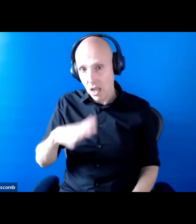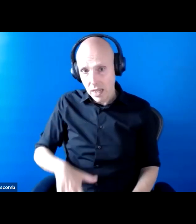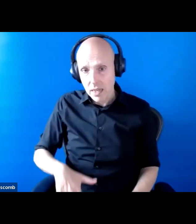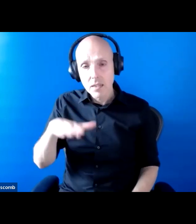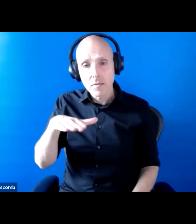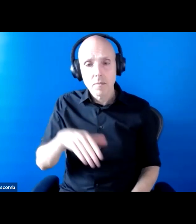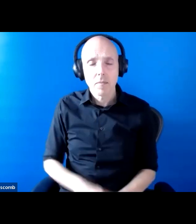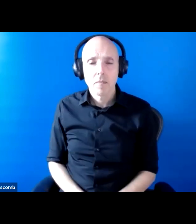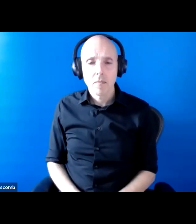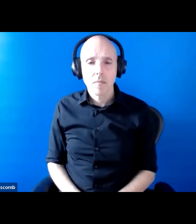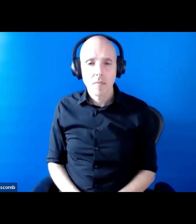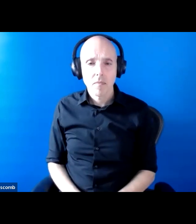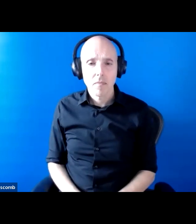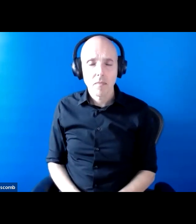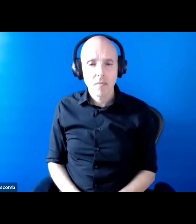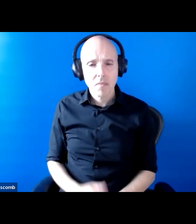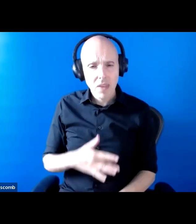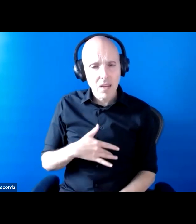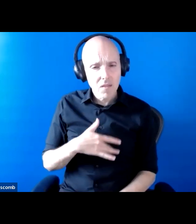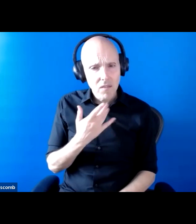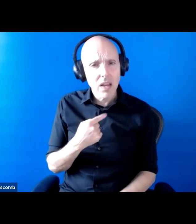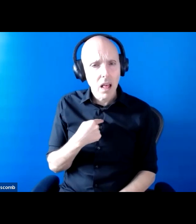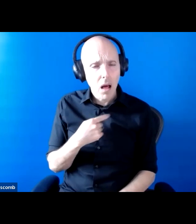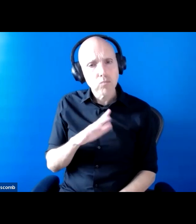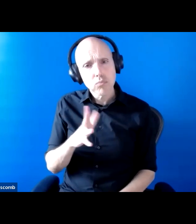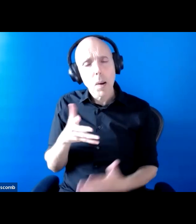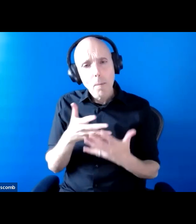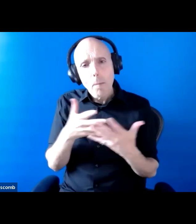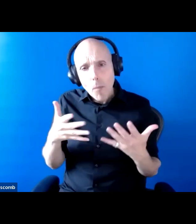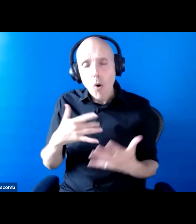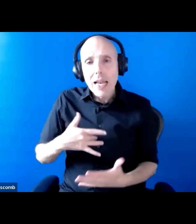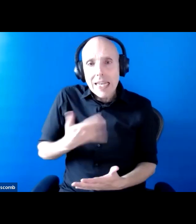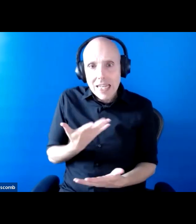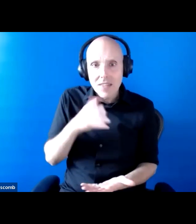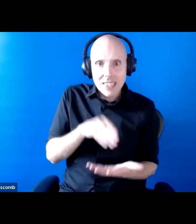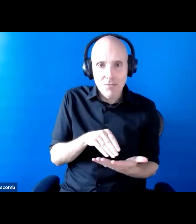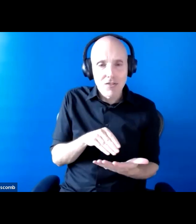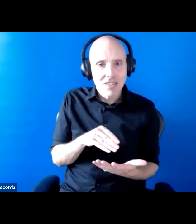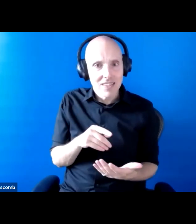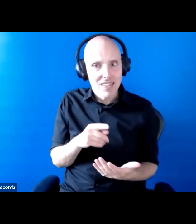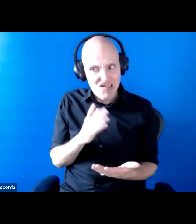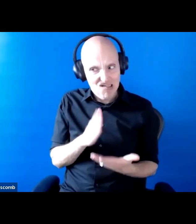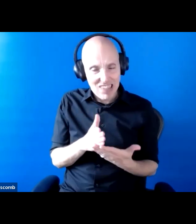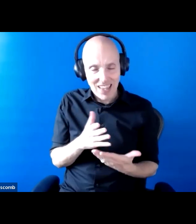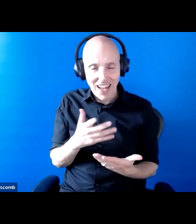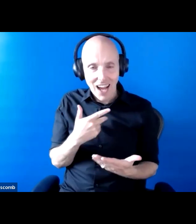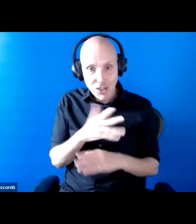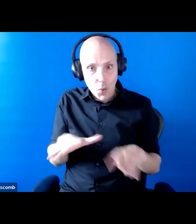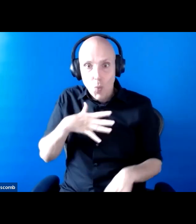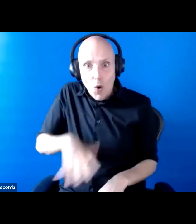I feel I've got more lived experience than I actually want of living with visual impairments. But